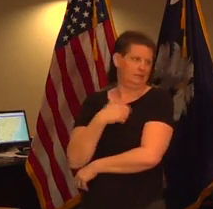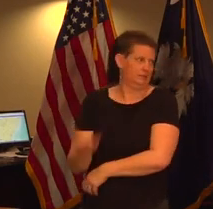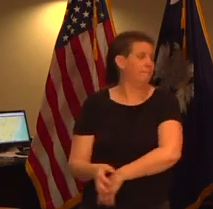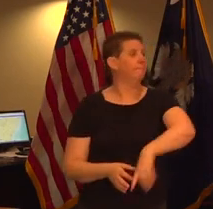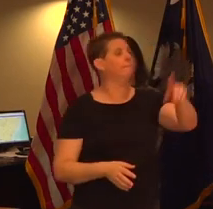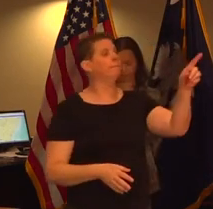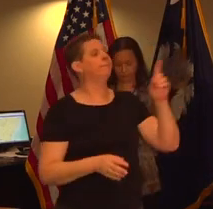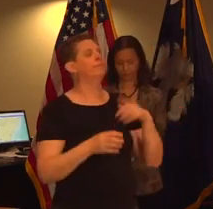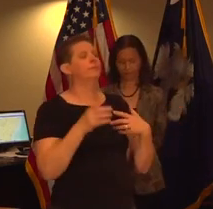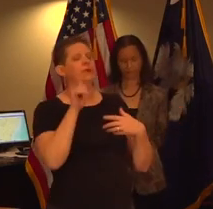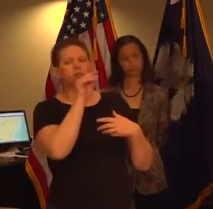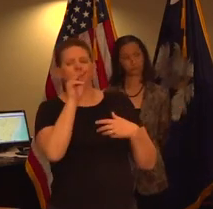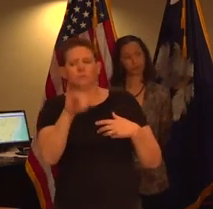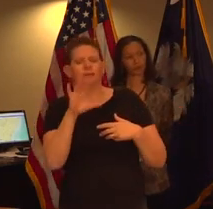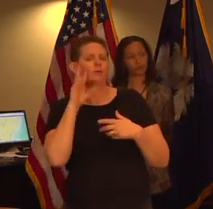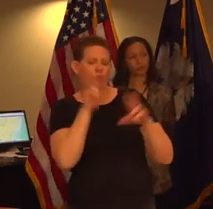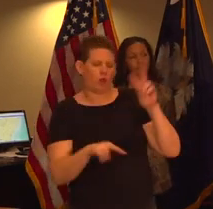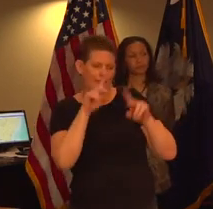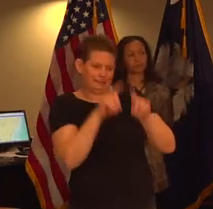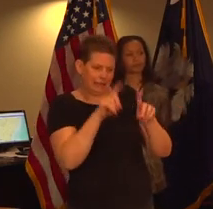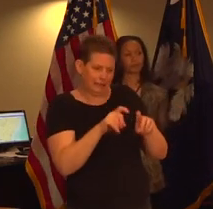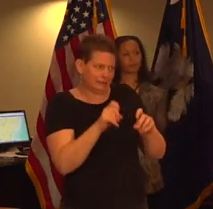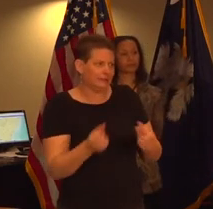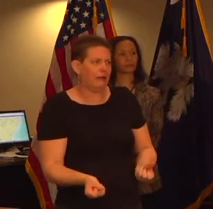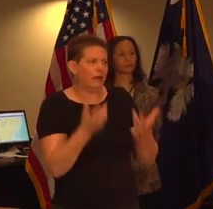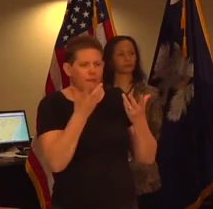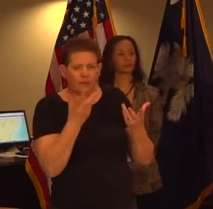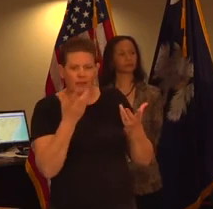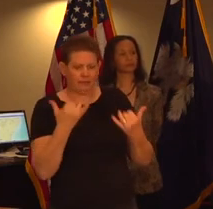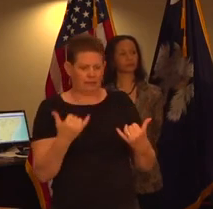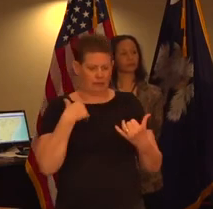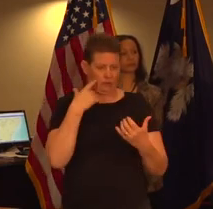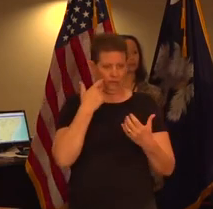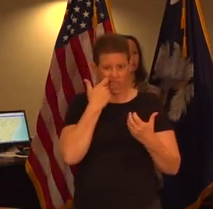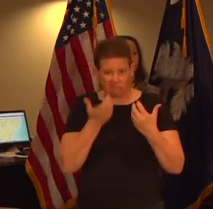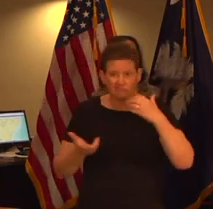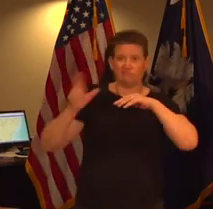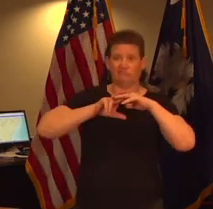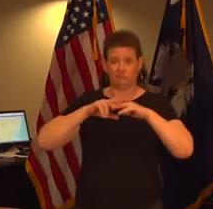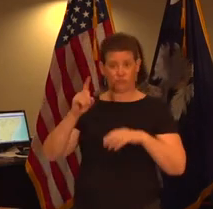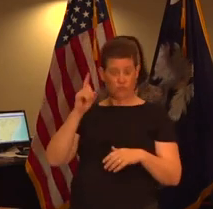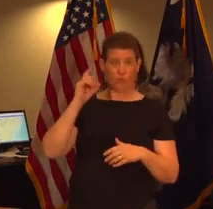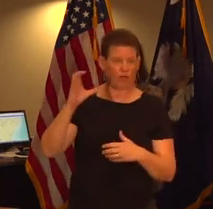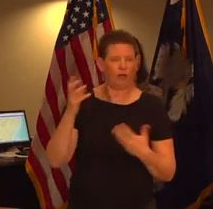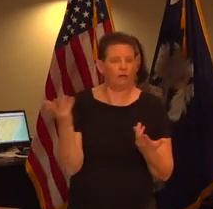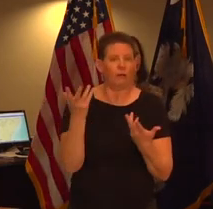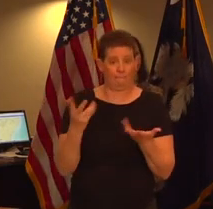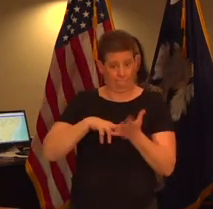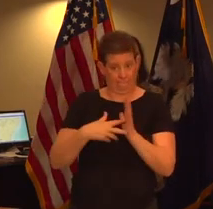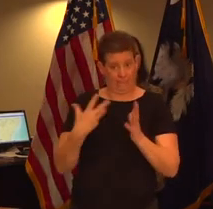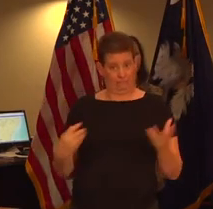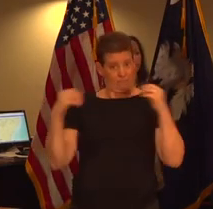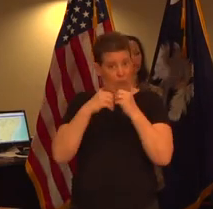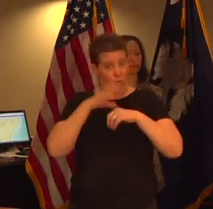look at testing can you give us an update on how testing is going south carolina especially when we look at this jump in 100 cases under three cases is that a result of more testing coming